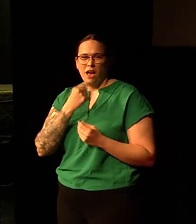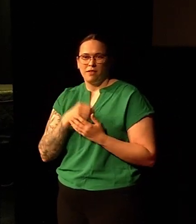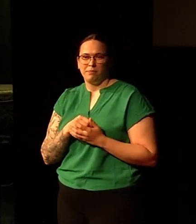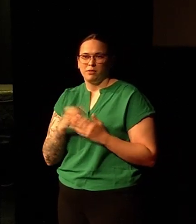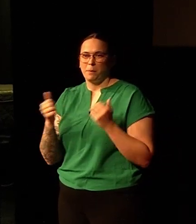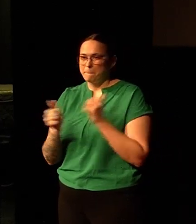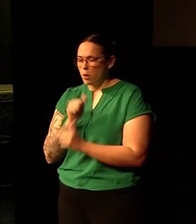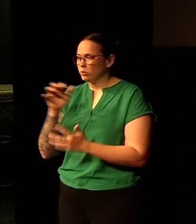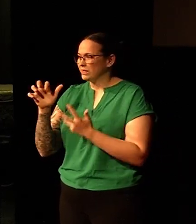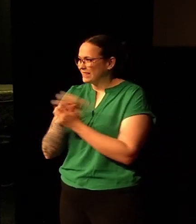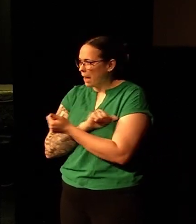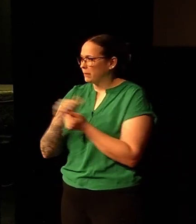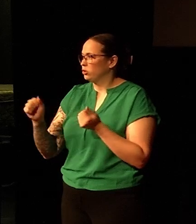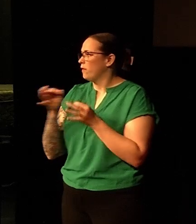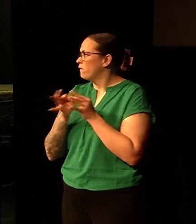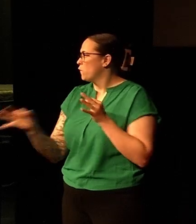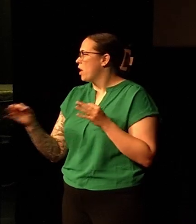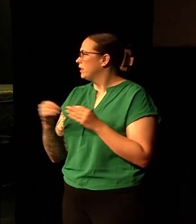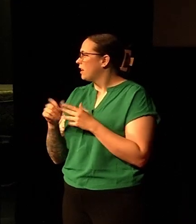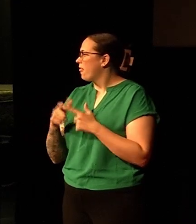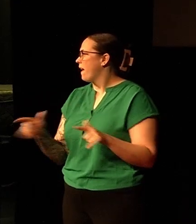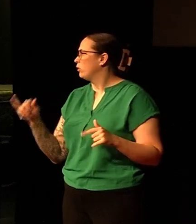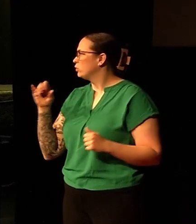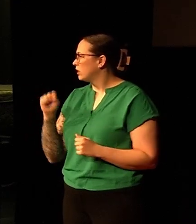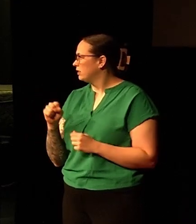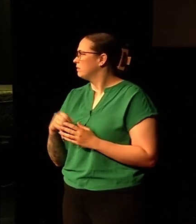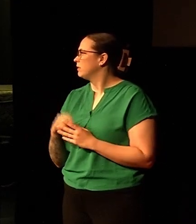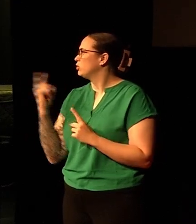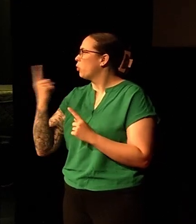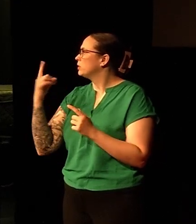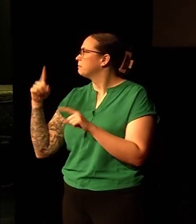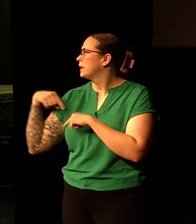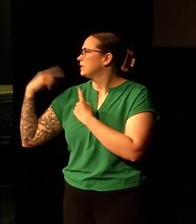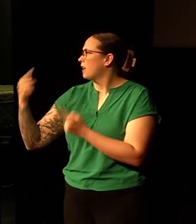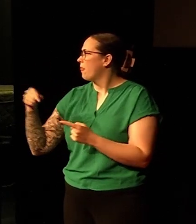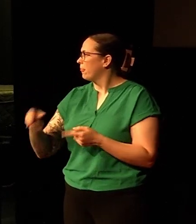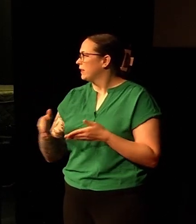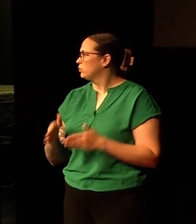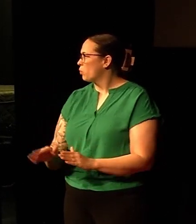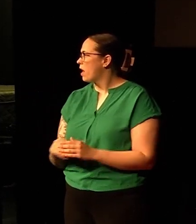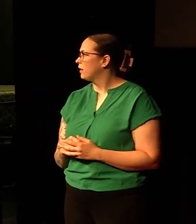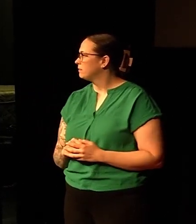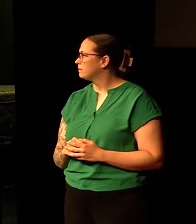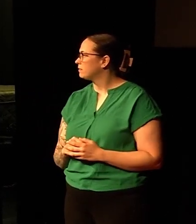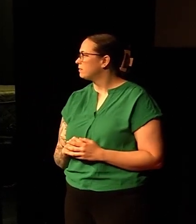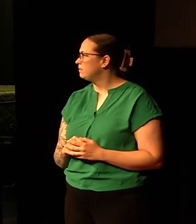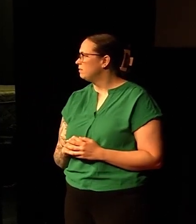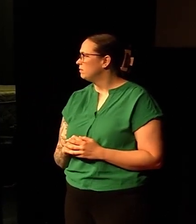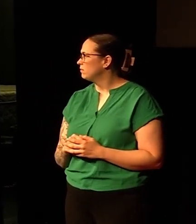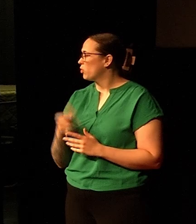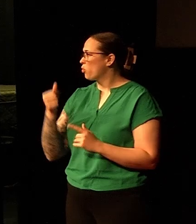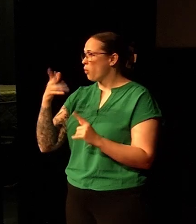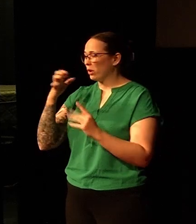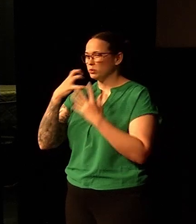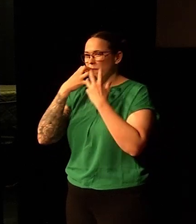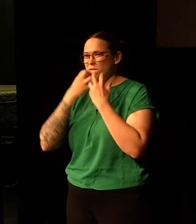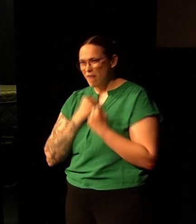So Grace had said, most damaging phrase in language is, it's always been done that way. So Grace was a